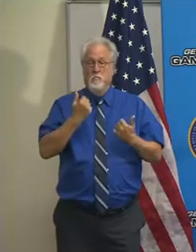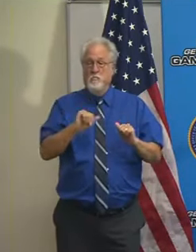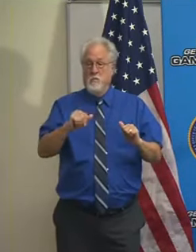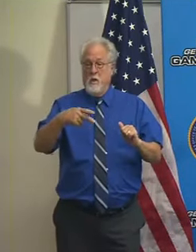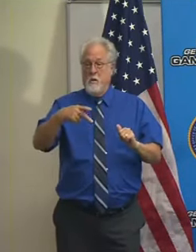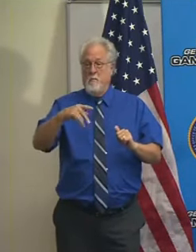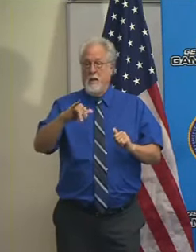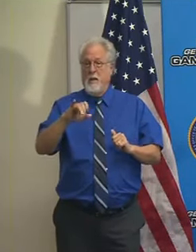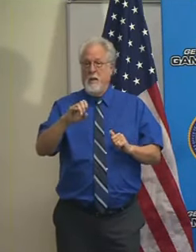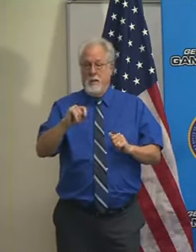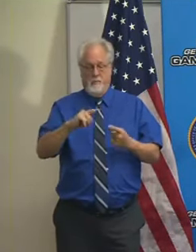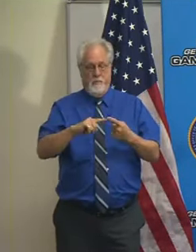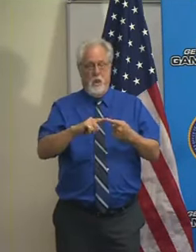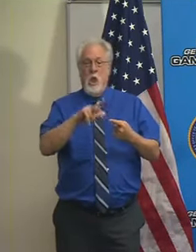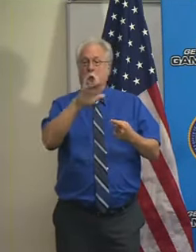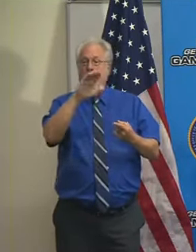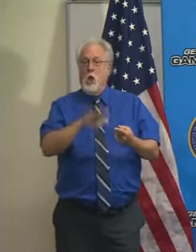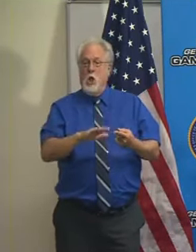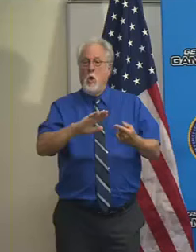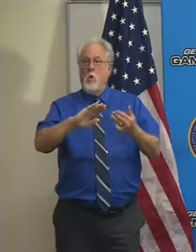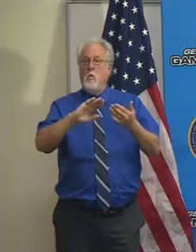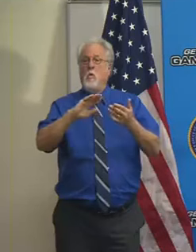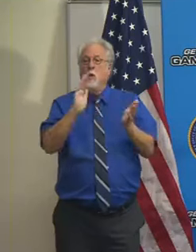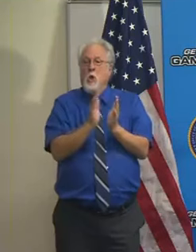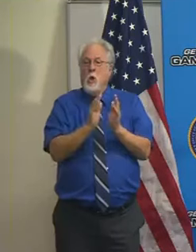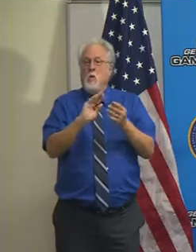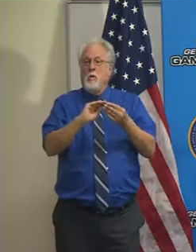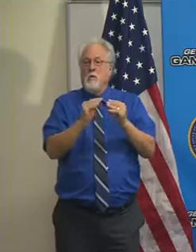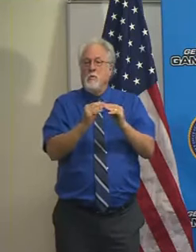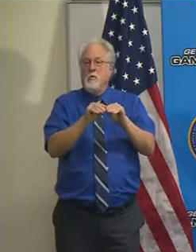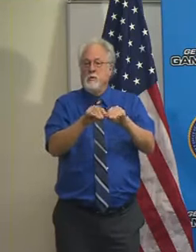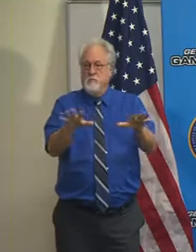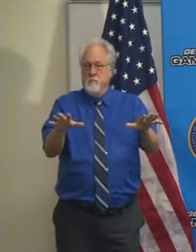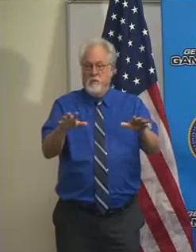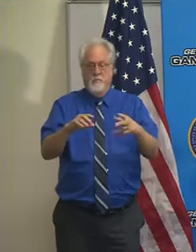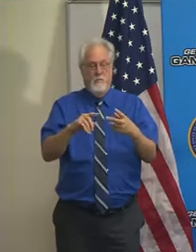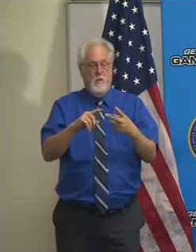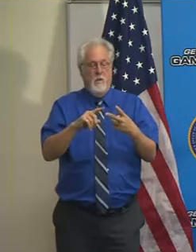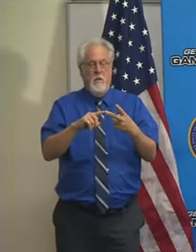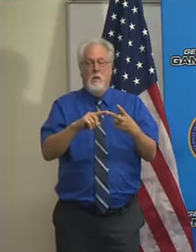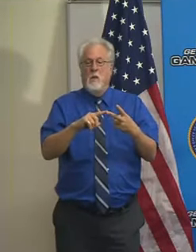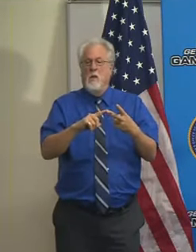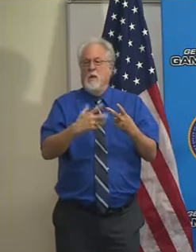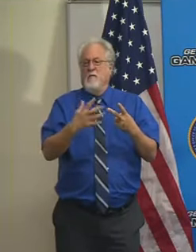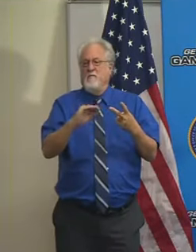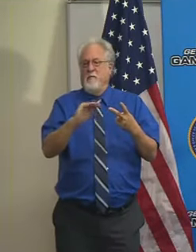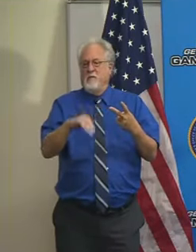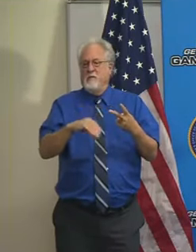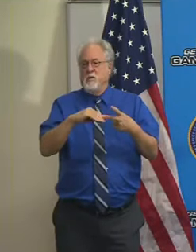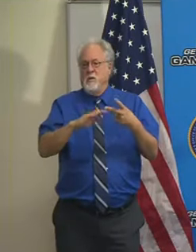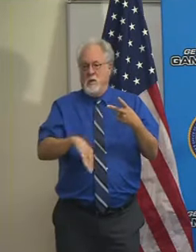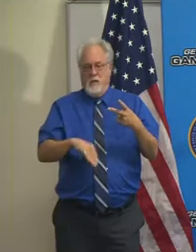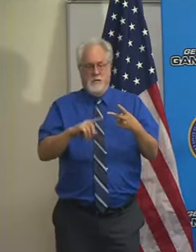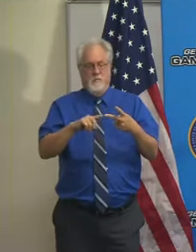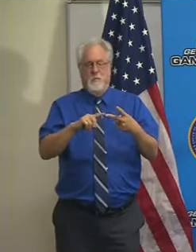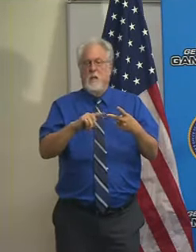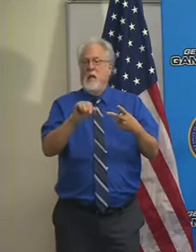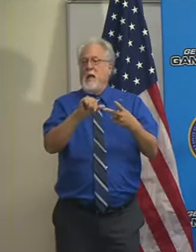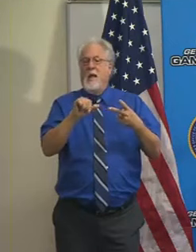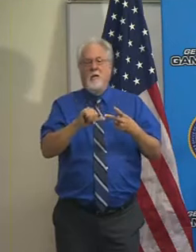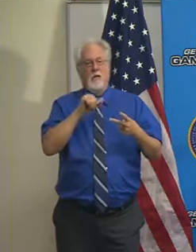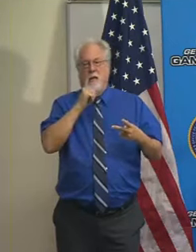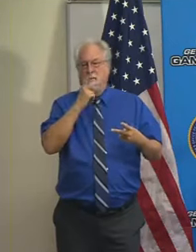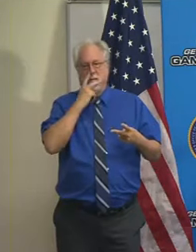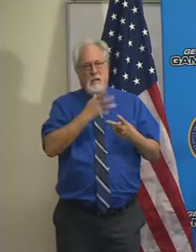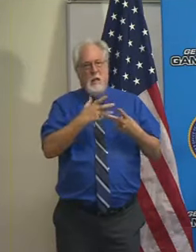low community spread. So again, we're probably going to be looking at something around the five percent level or less. We want to be in areas where we're not seeing